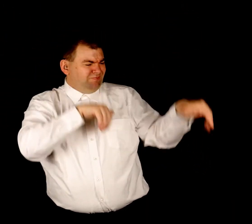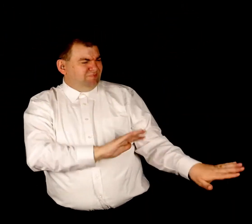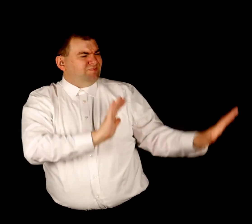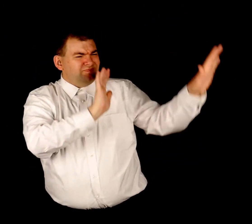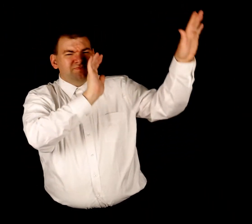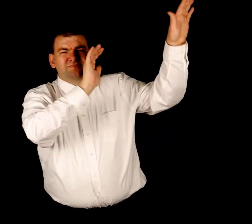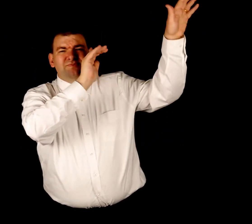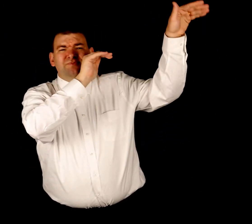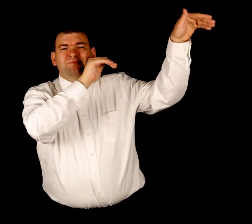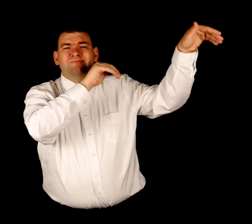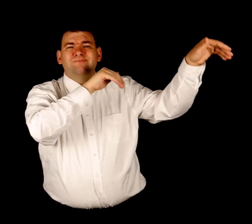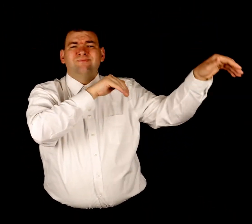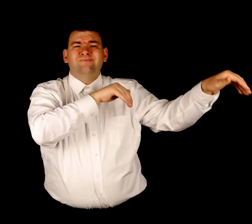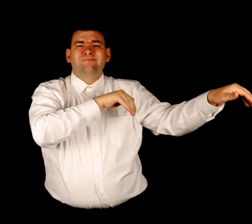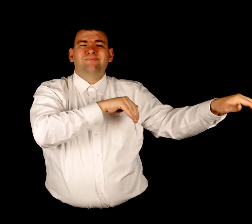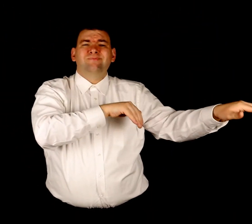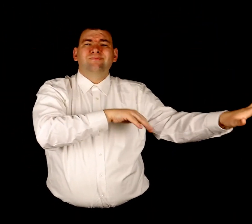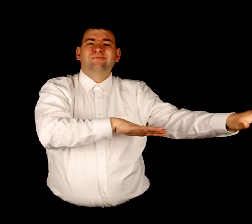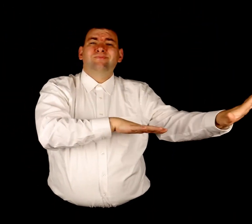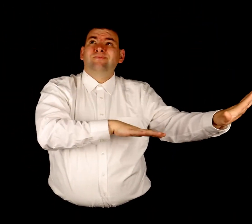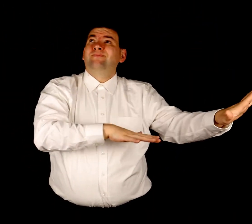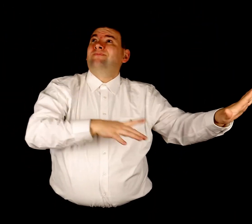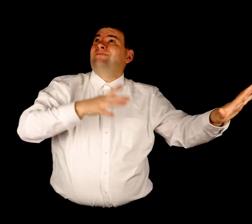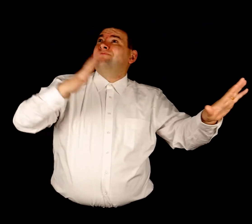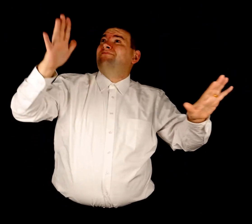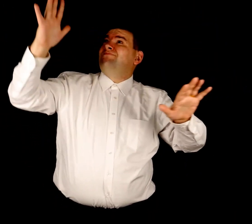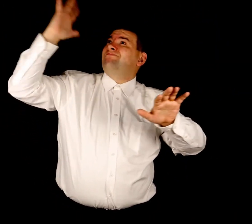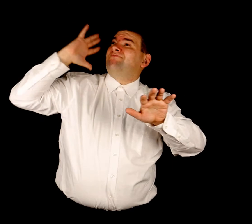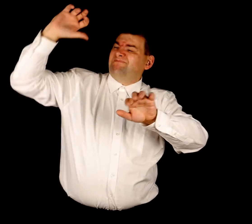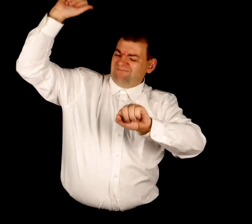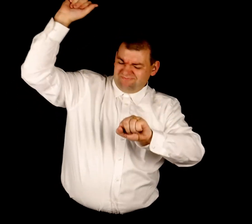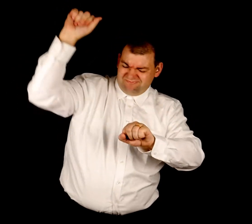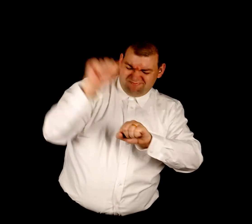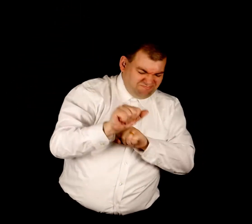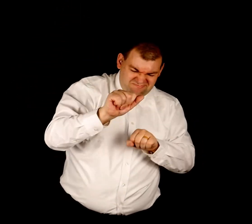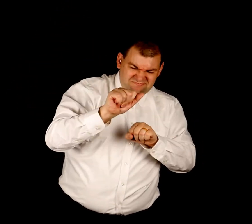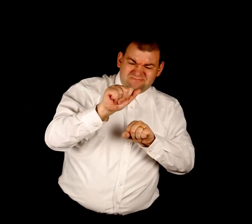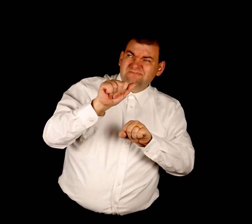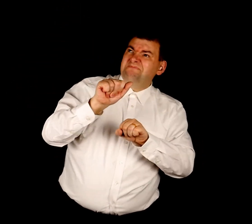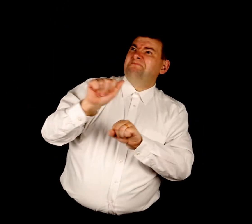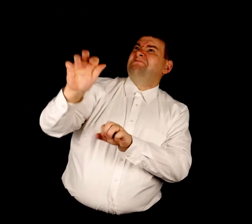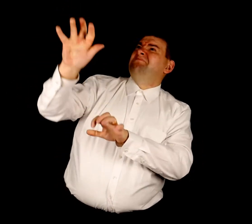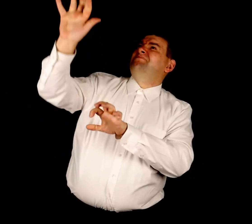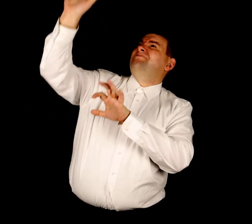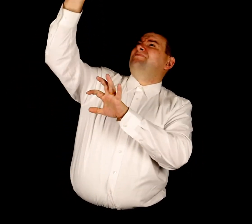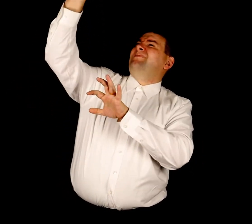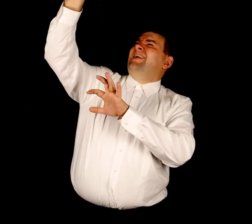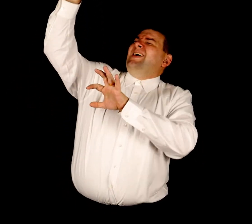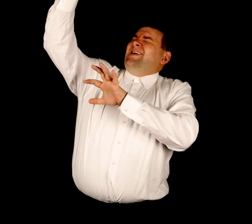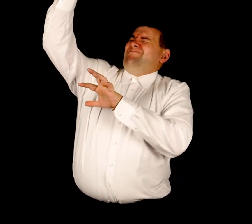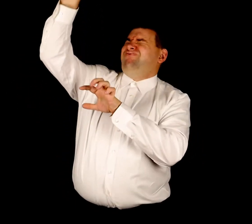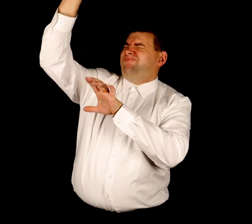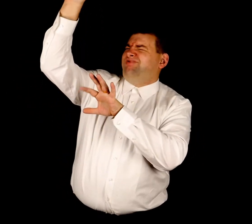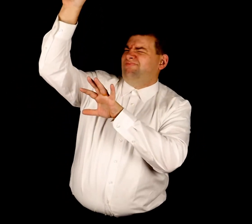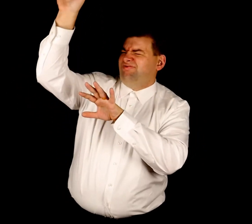oceans Where once were mountains You